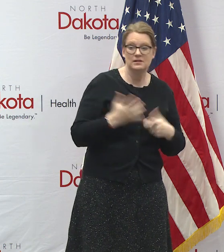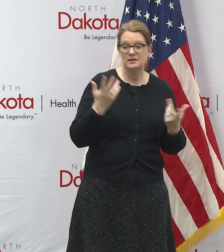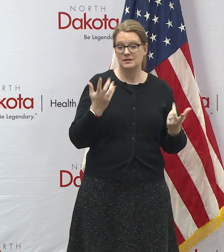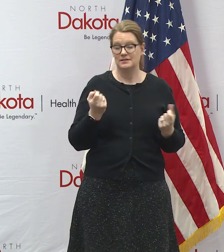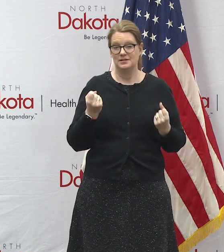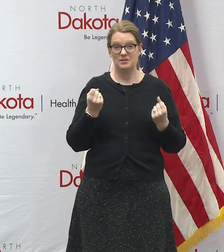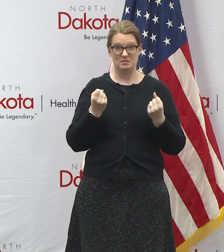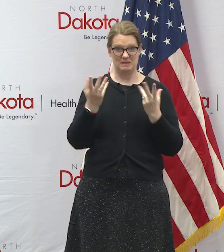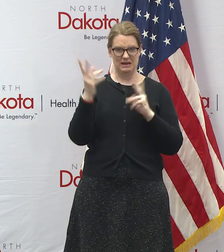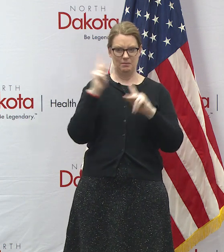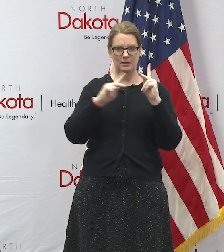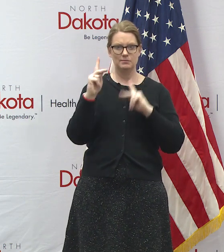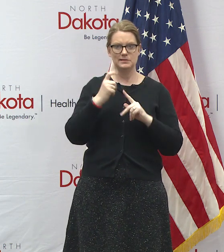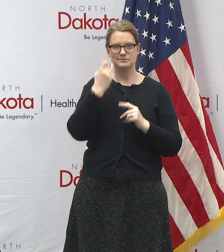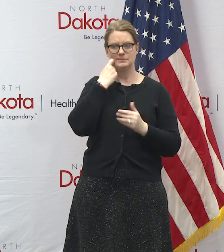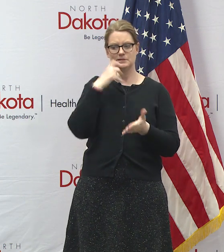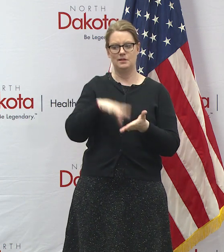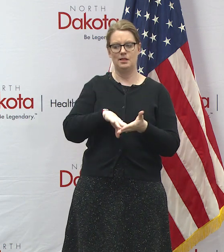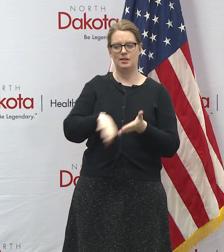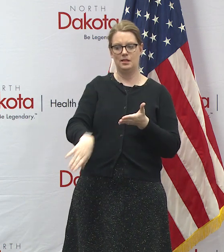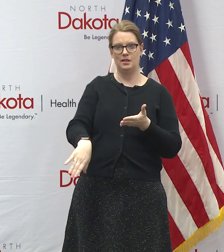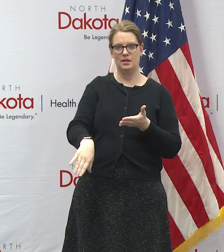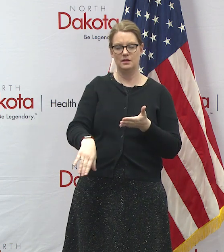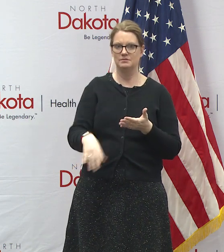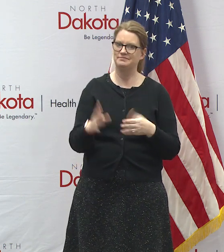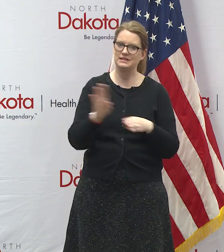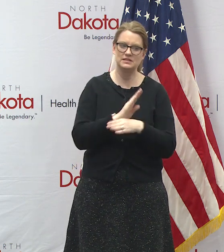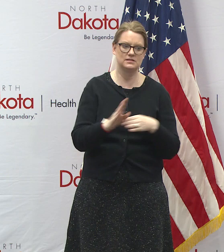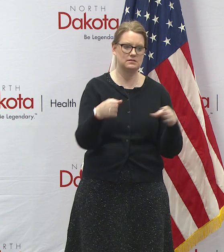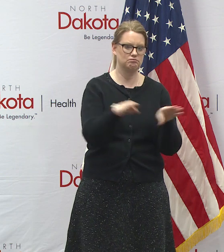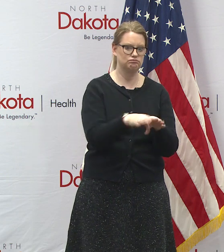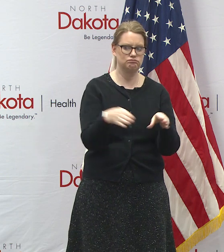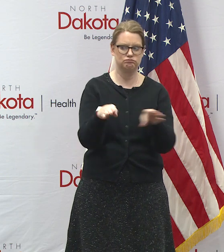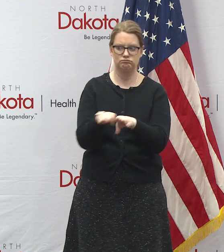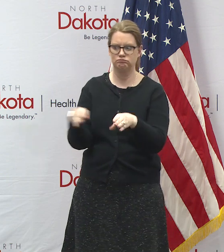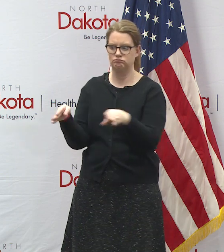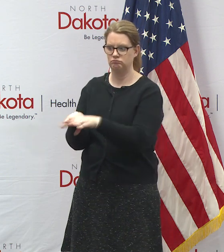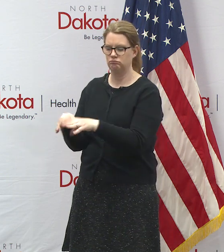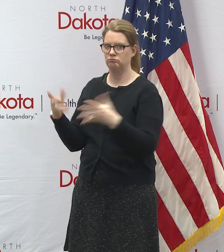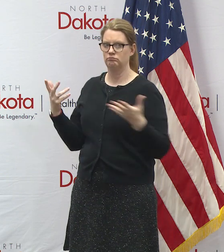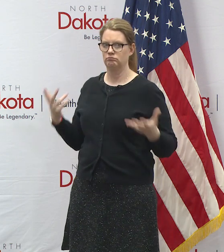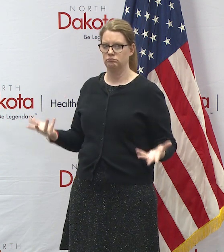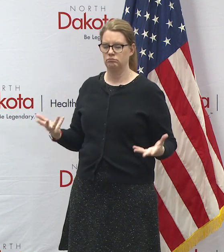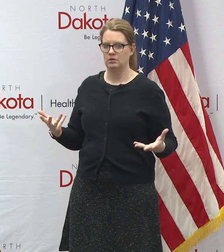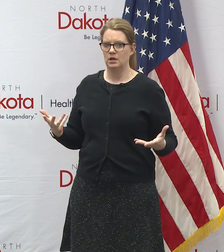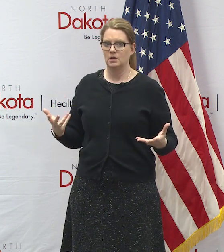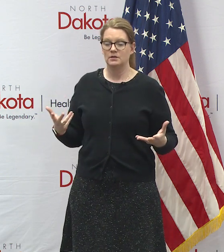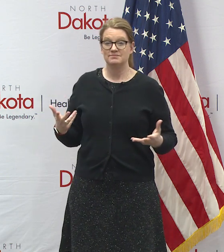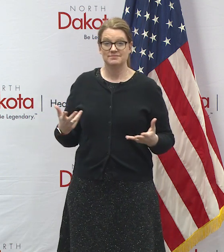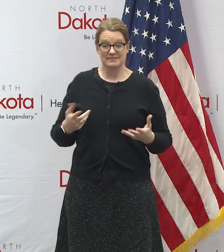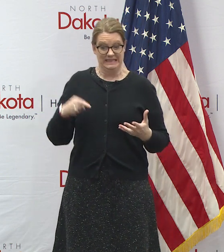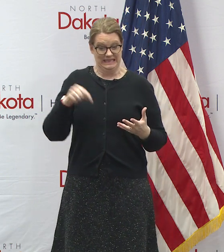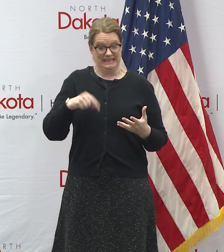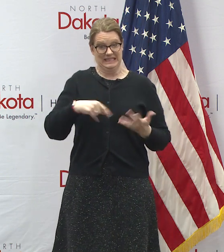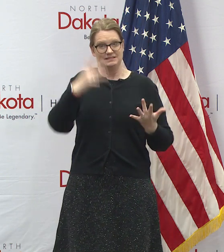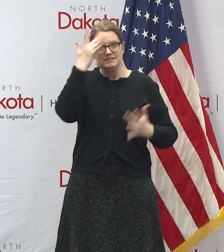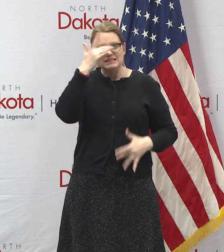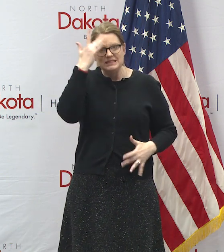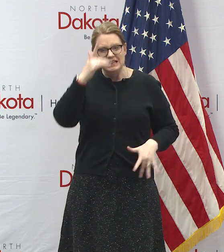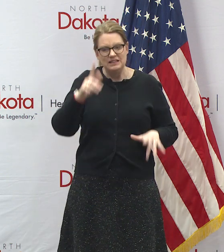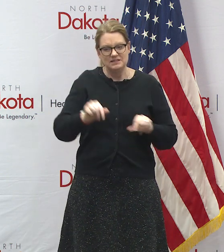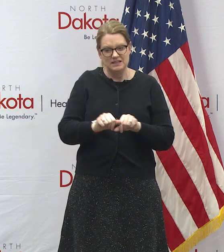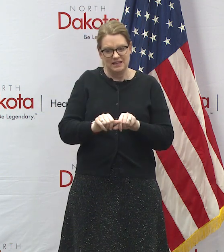have just lost jobs because of business closures we know that people are fearful about the unknown nature of this disease